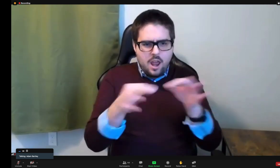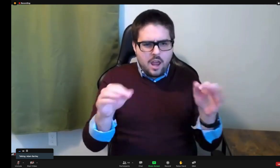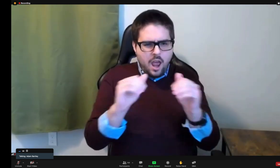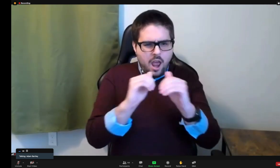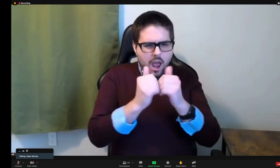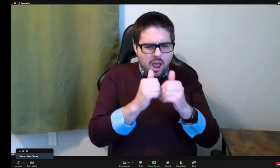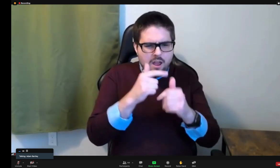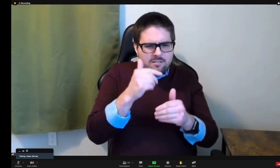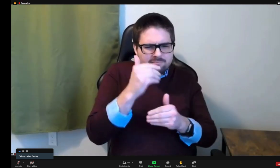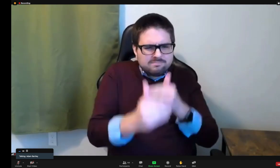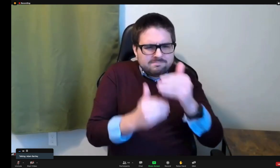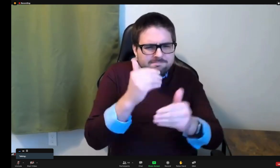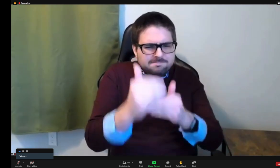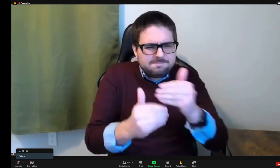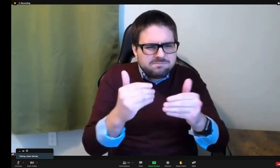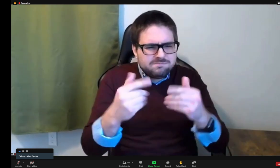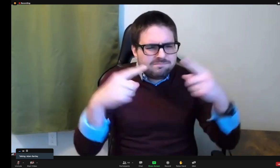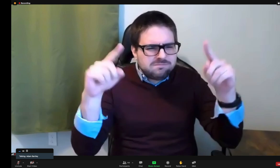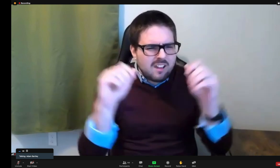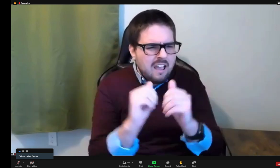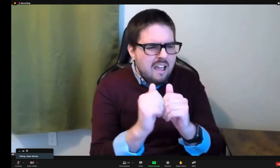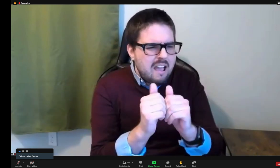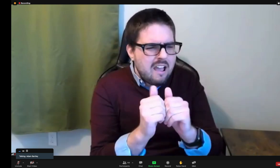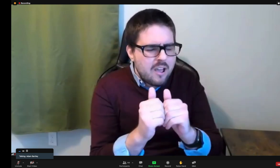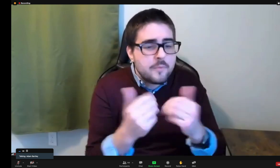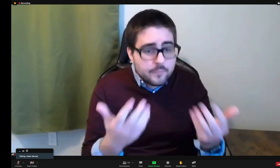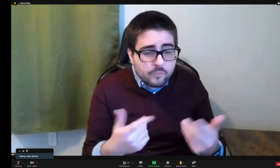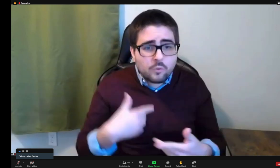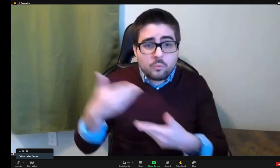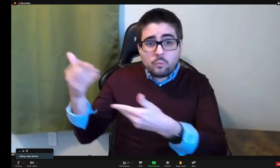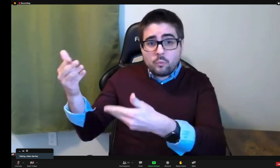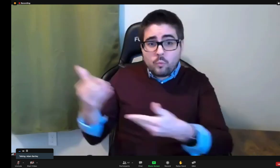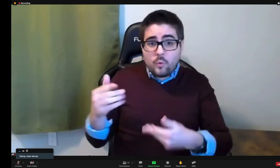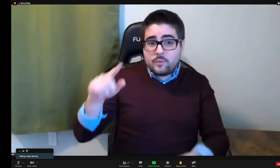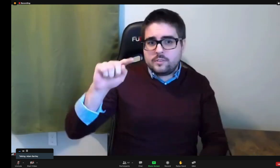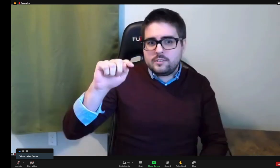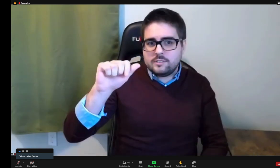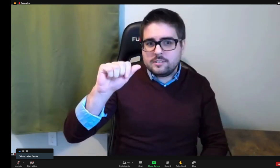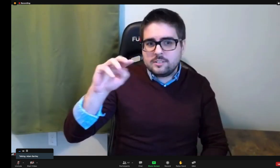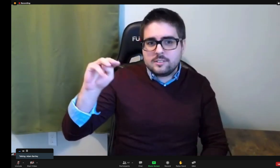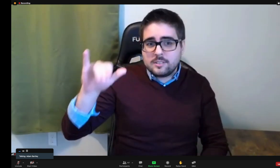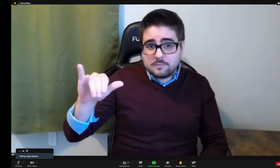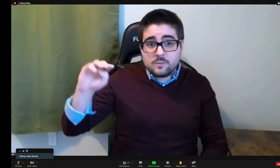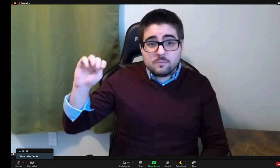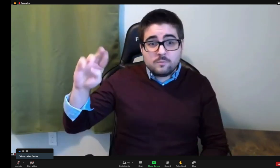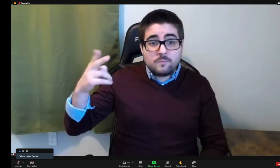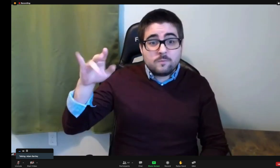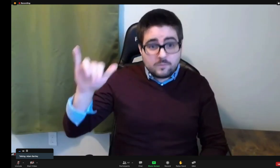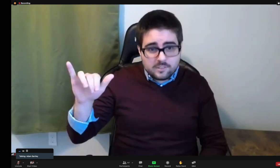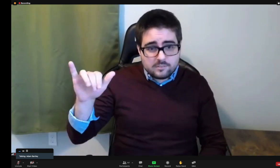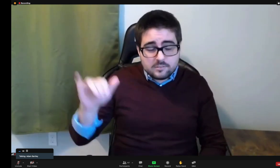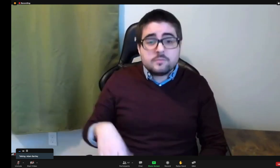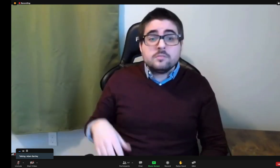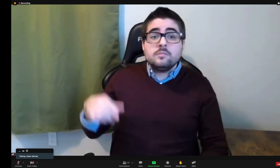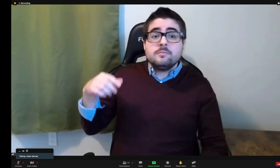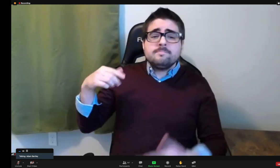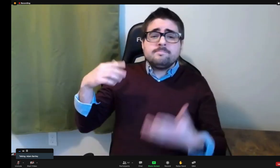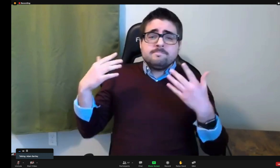I want to dig a little deeper into the bilingual process of creating this. So, with that, I